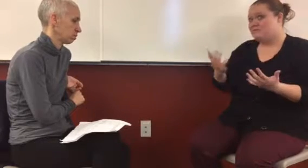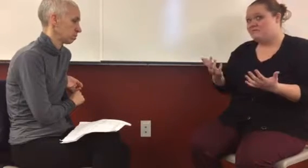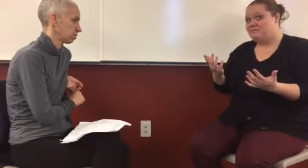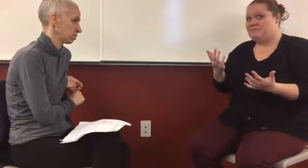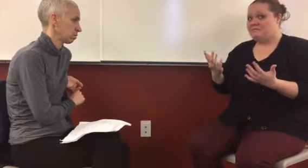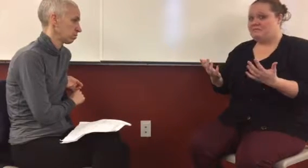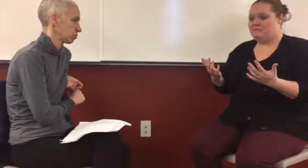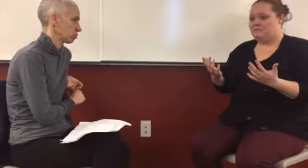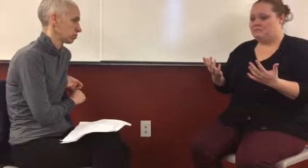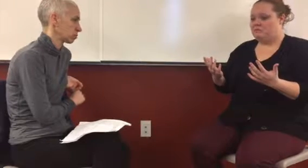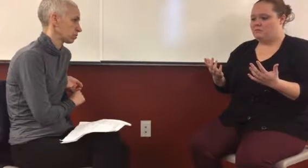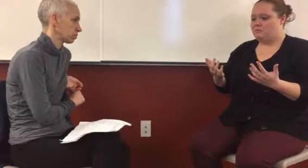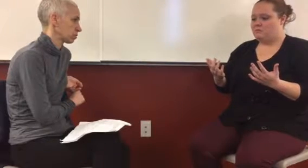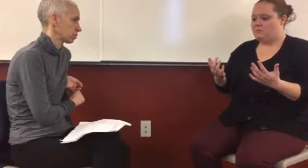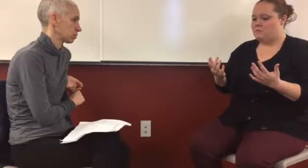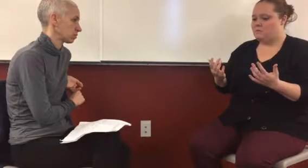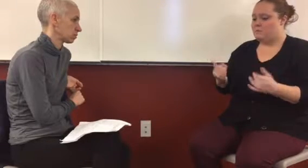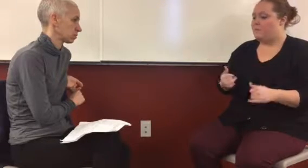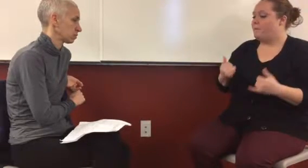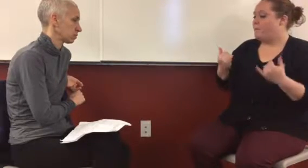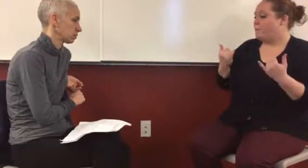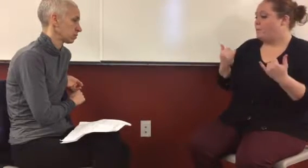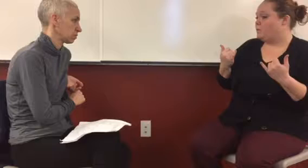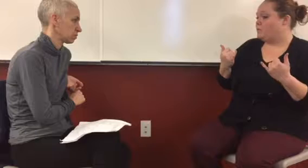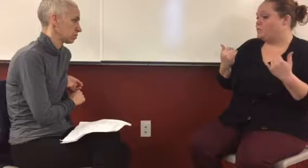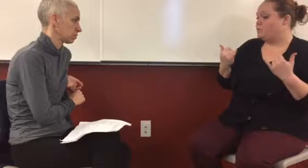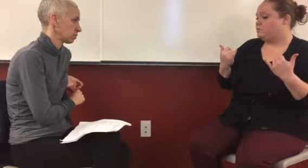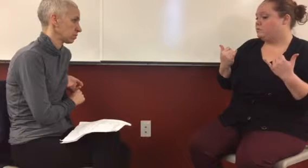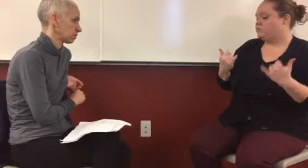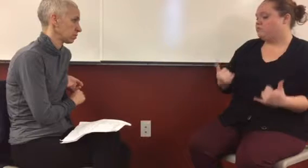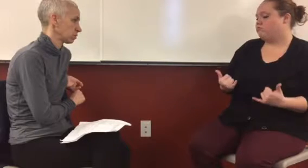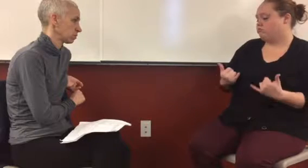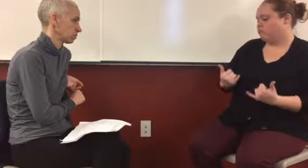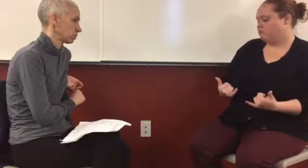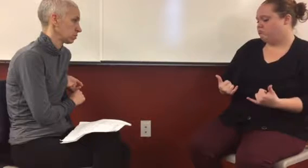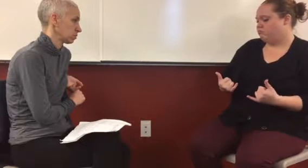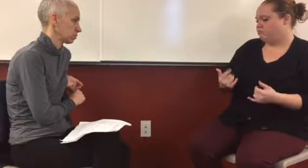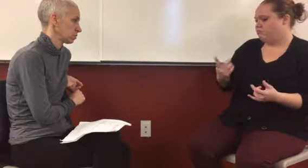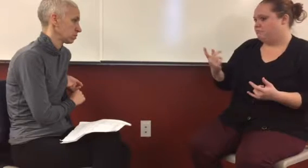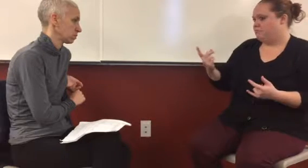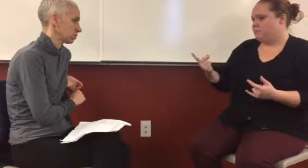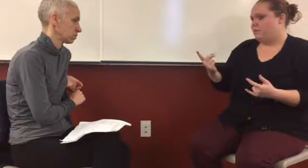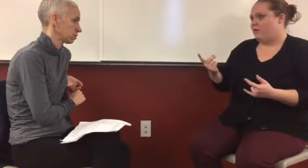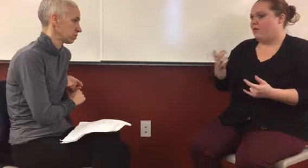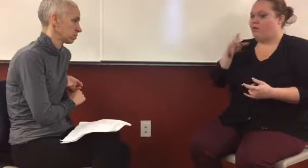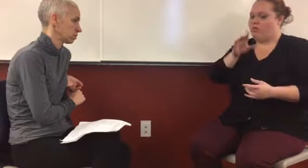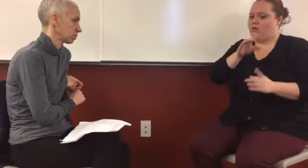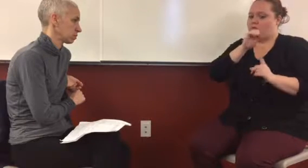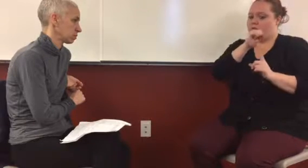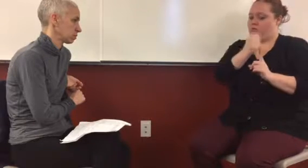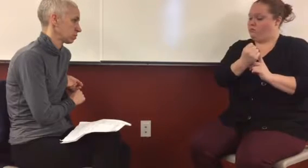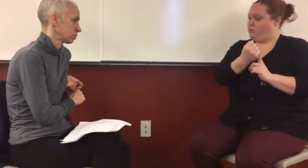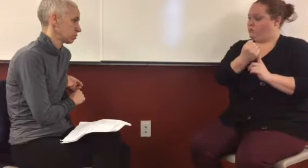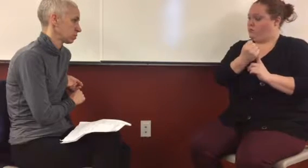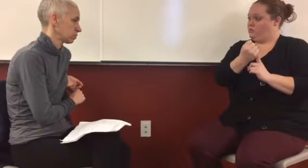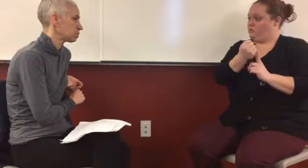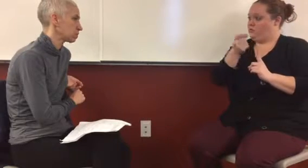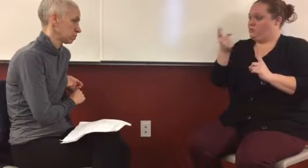I think you were making a choice that felt like it was gonna help you emotionally regulate in that moment. And I'm not here to tell you